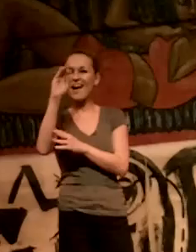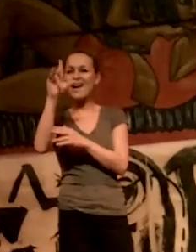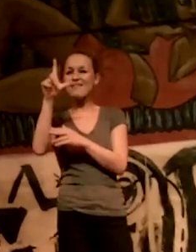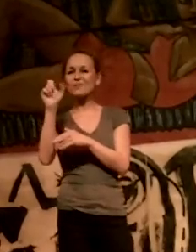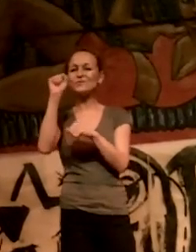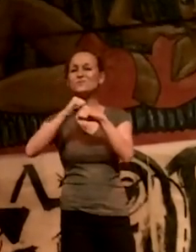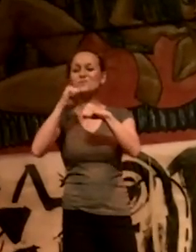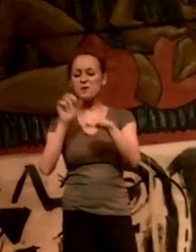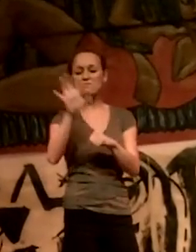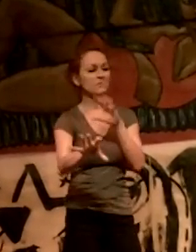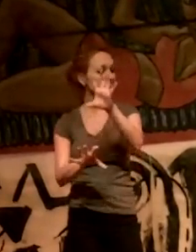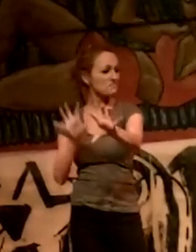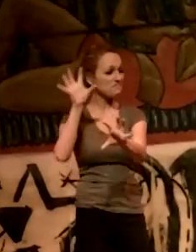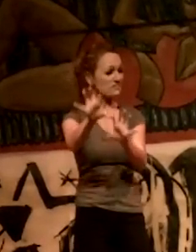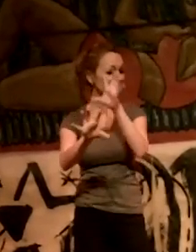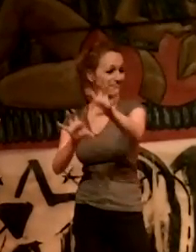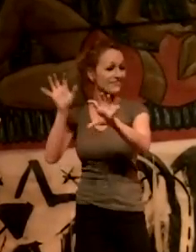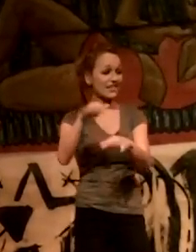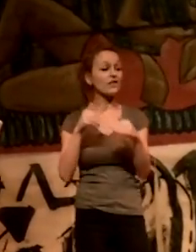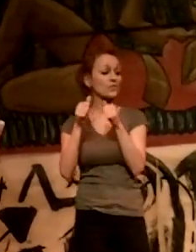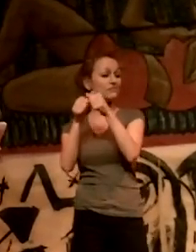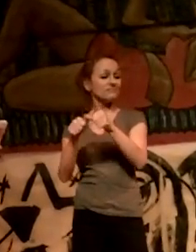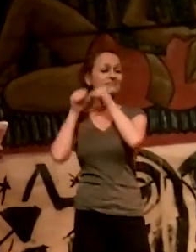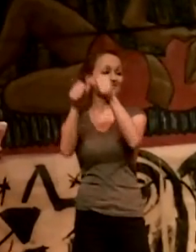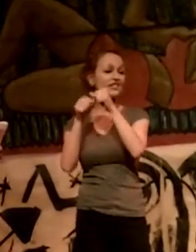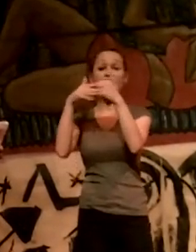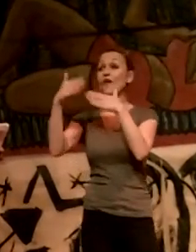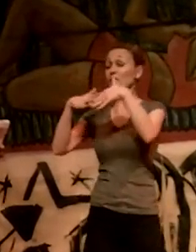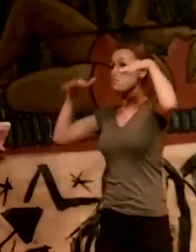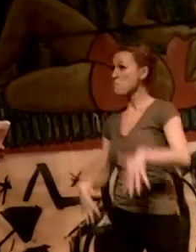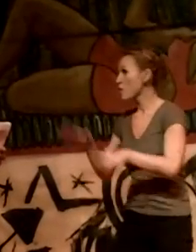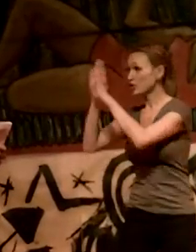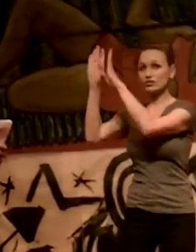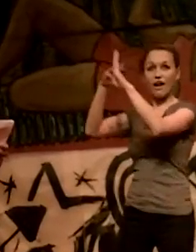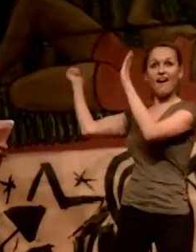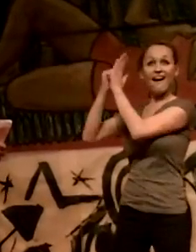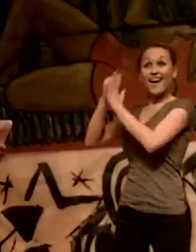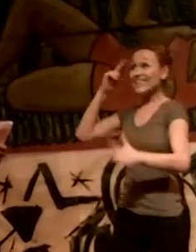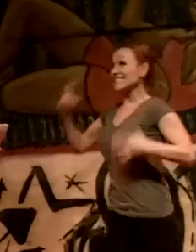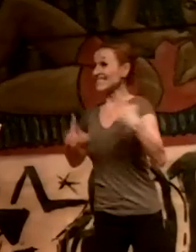Despair tried to occupy the vacant room in their eyes.